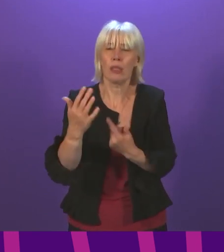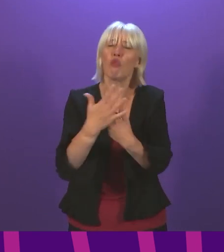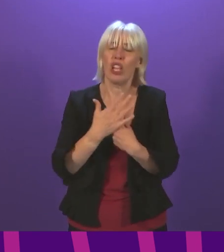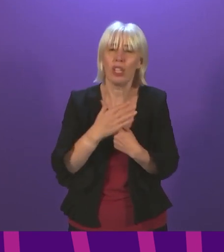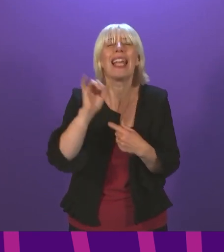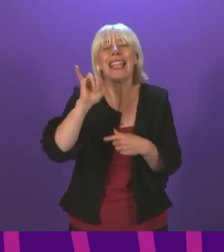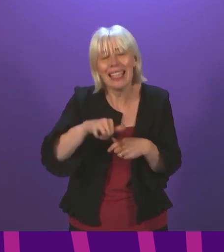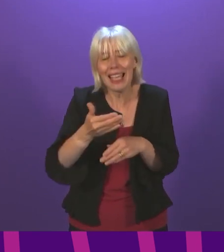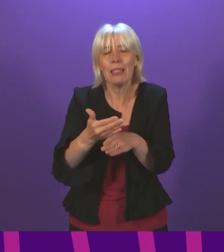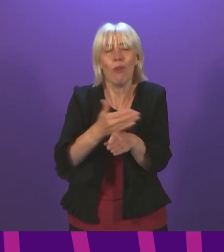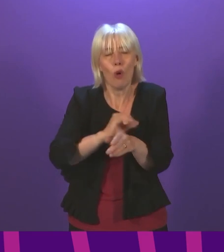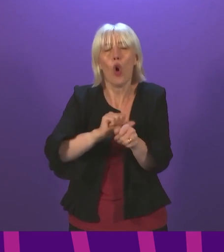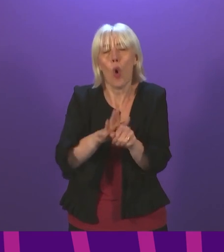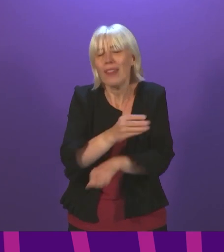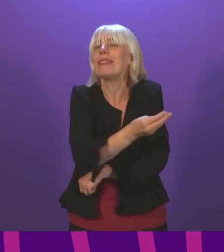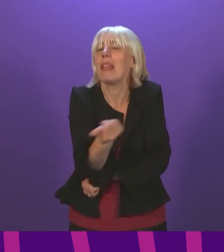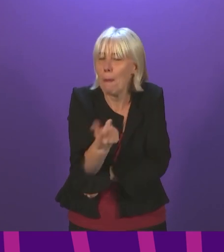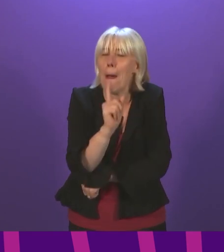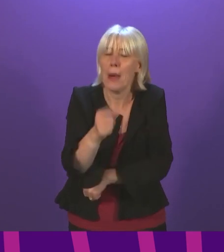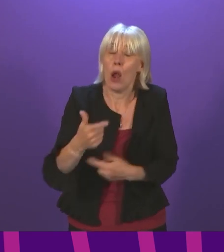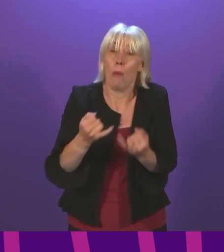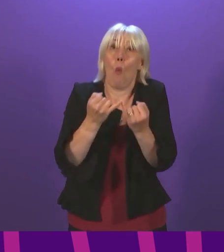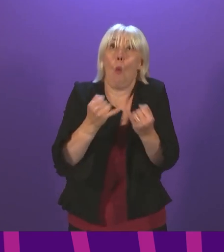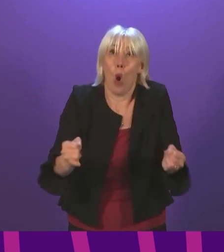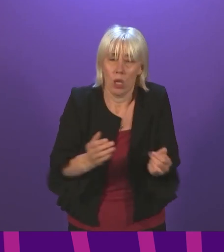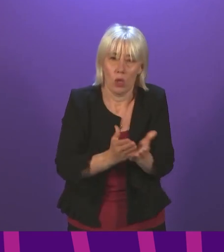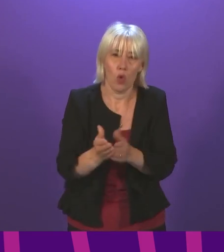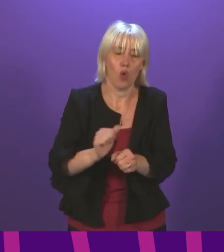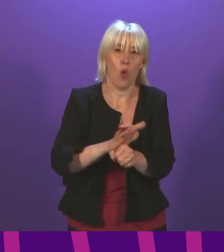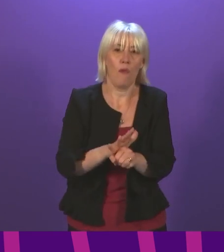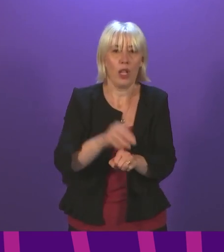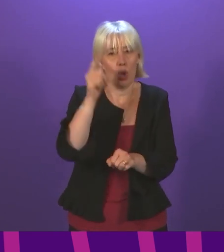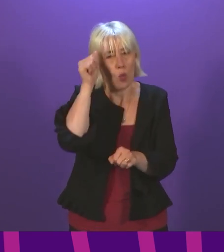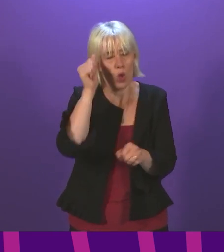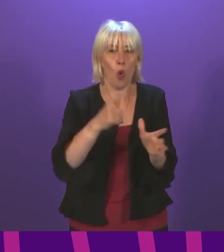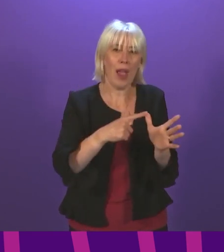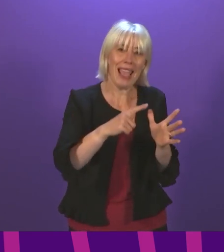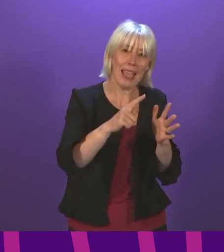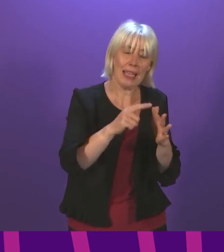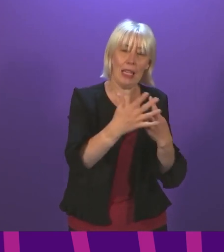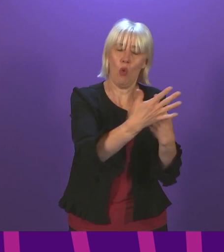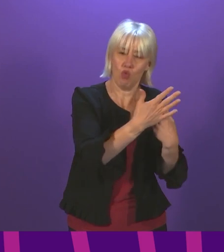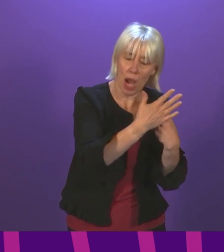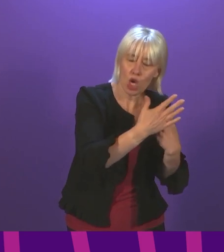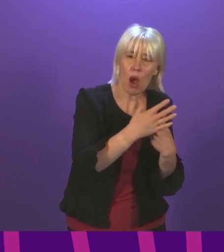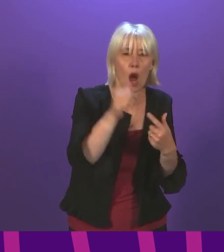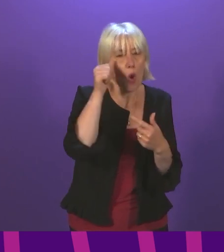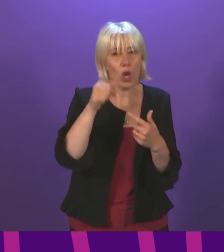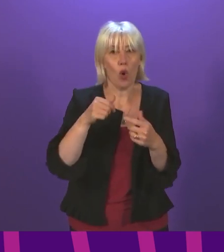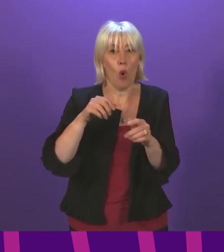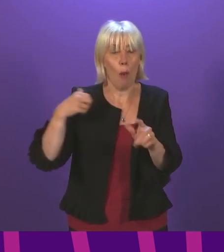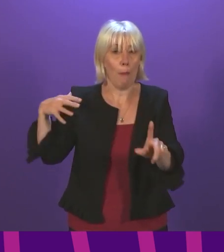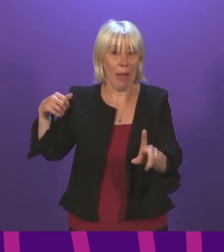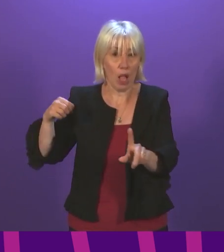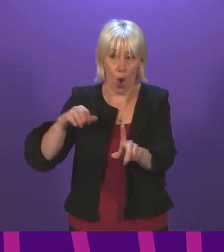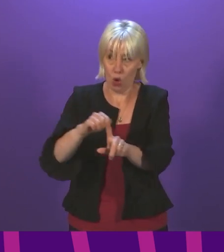were there before COVID, but they have been significantly exacerbated. We know that our accident emergencies are under pressure. We know there is a backlog of treatment.